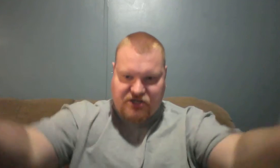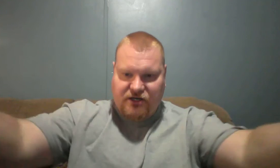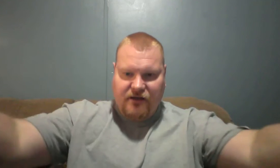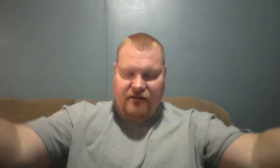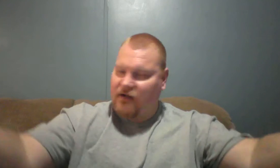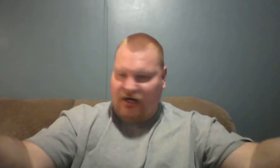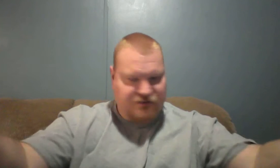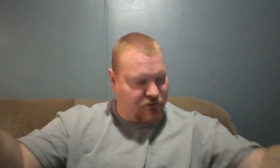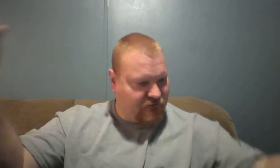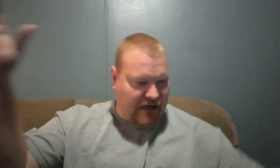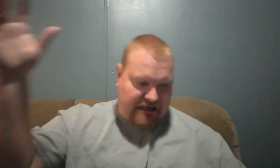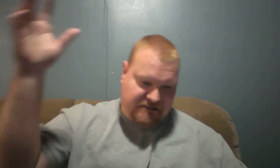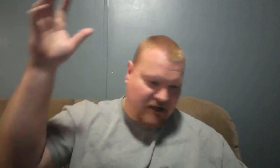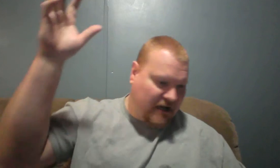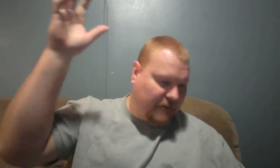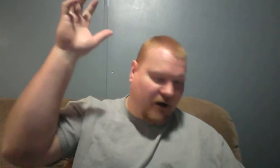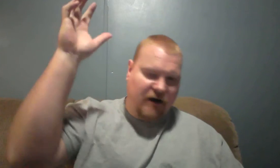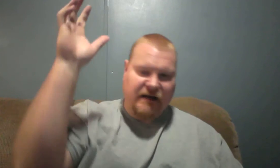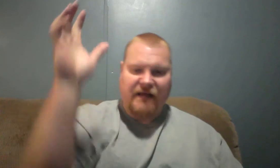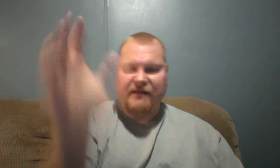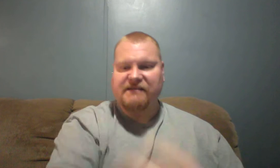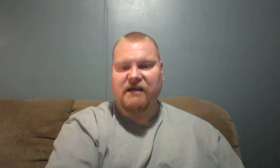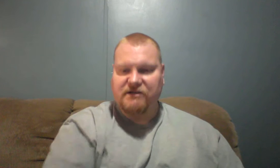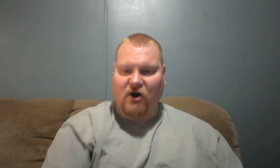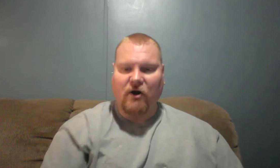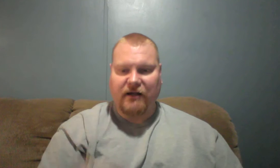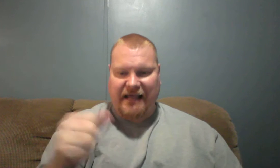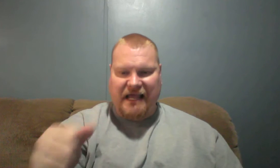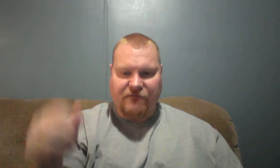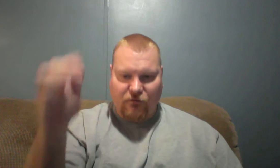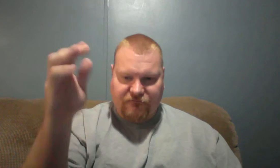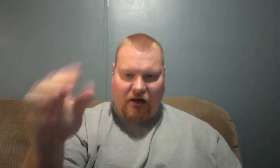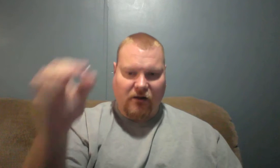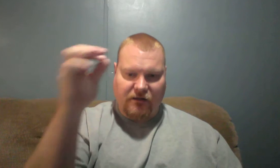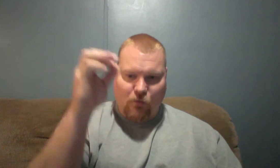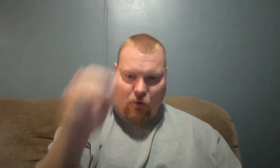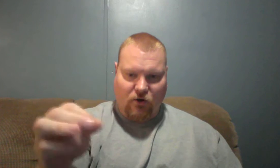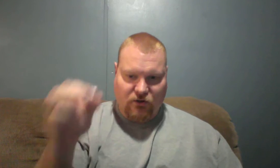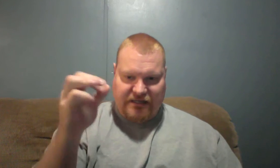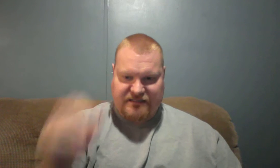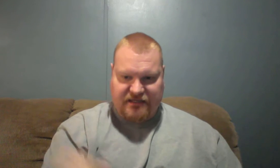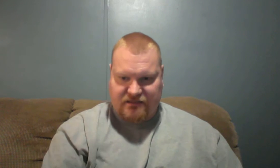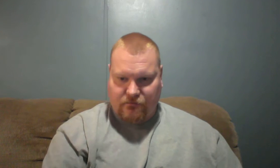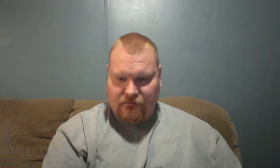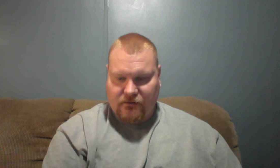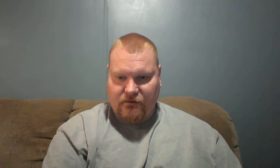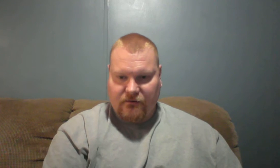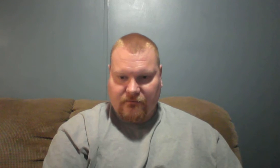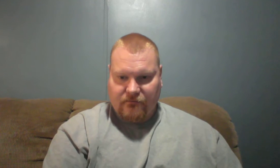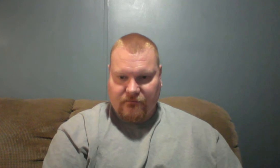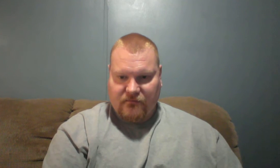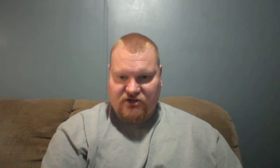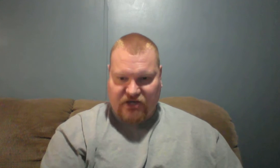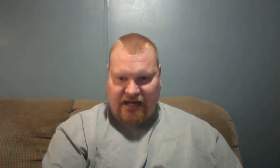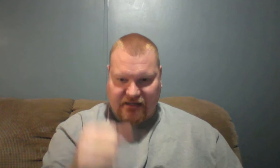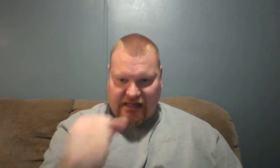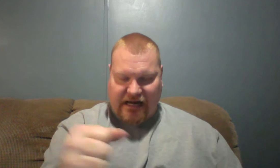the gospel of Christ upon this dark, evil, fallen, worldly system. Shine the light of the